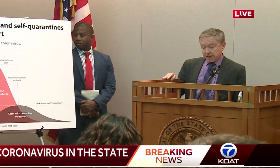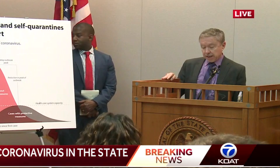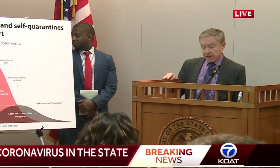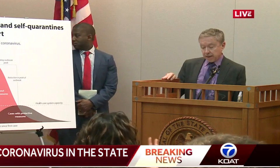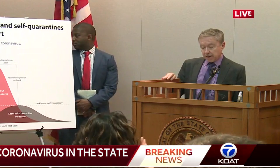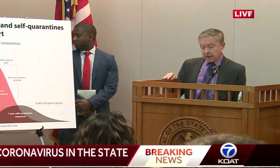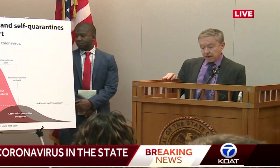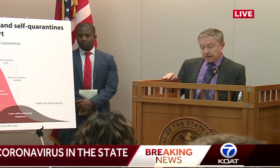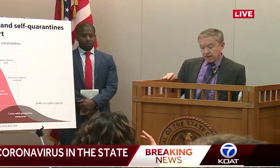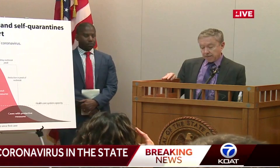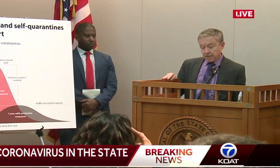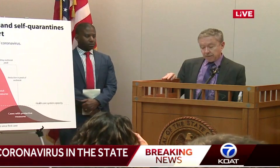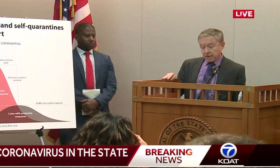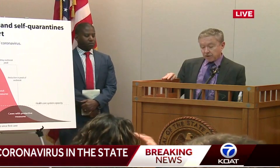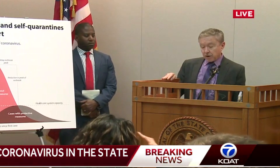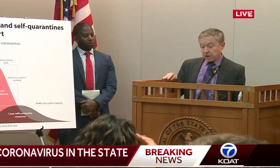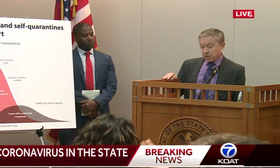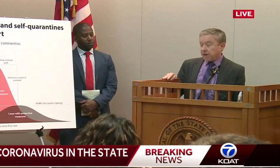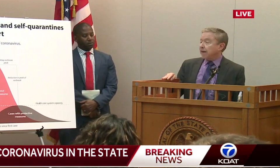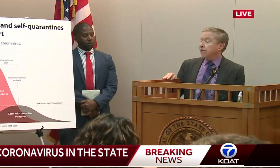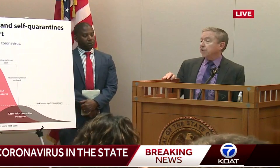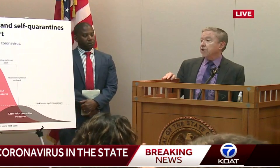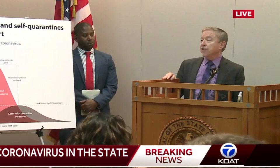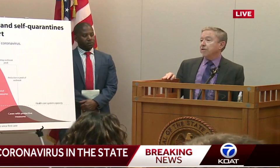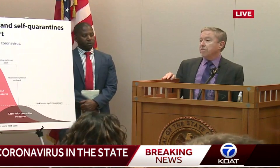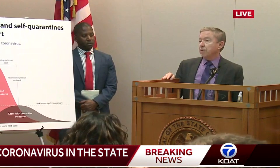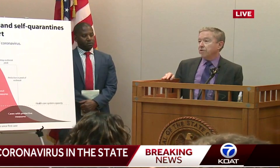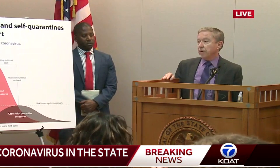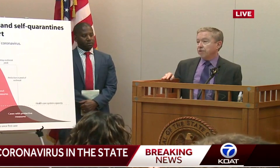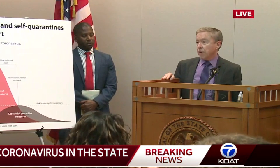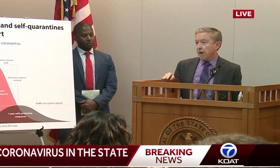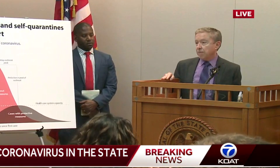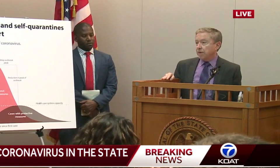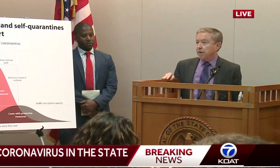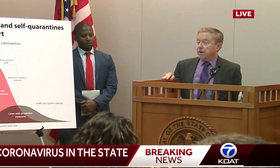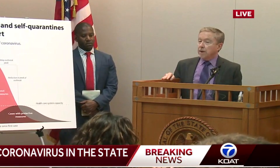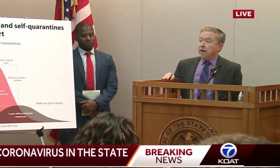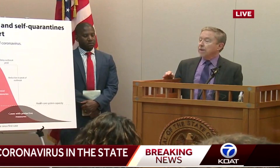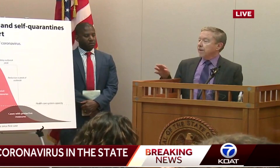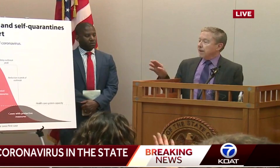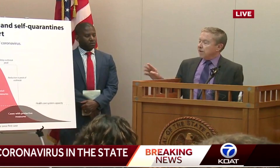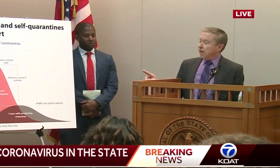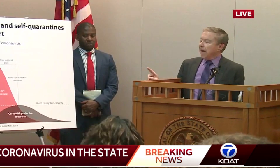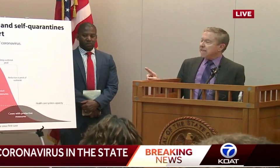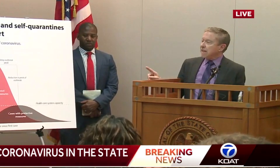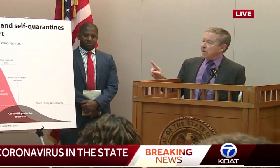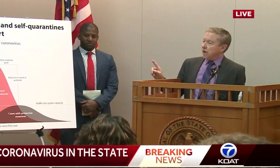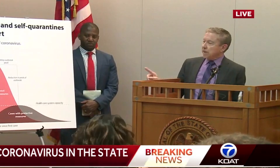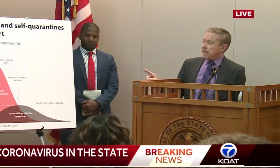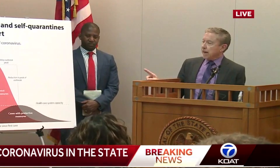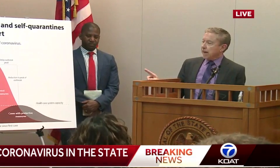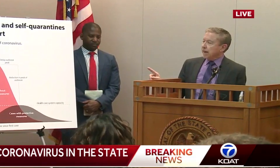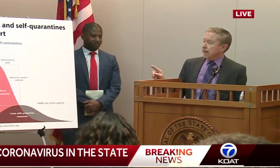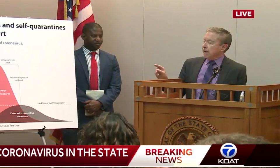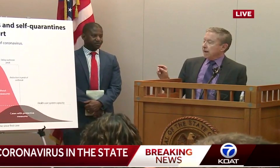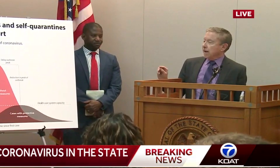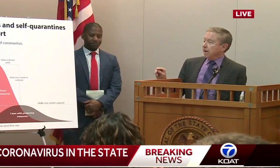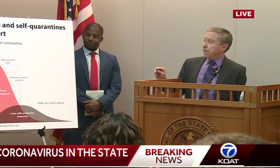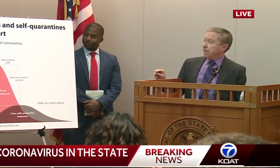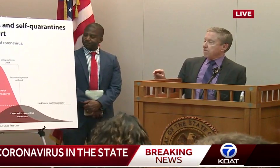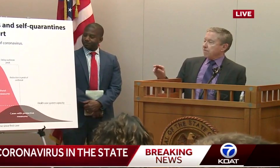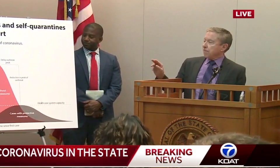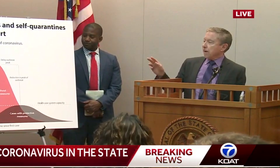Mexico City, they saw a 29 to 37 percent drop. The last thing I want to say,